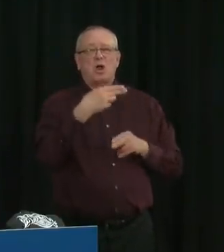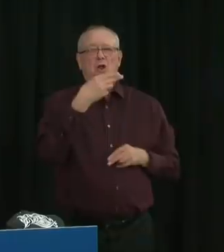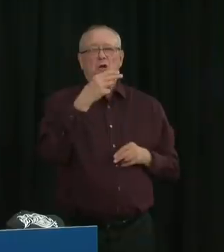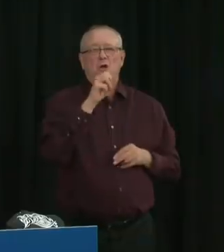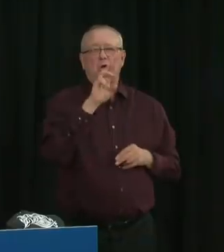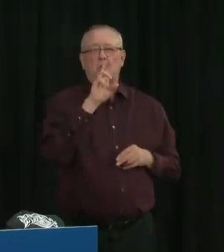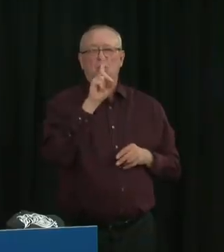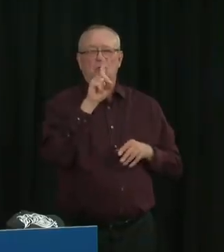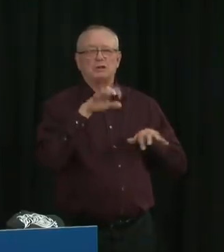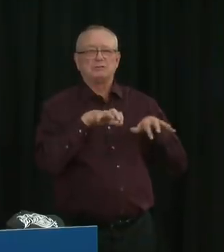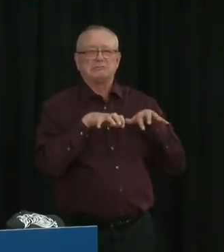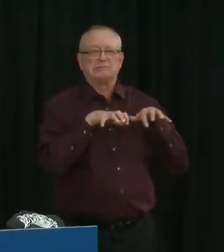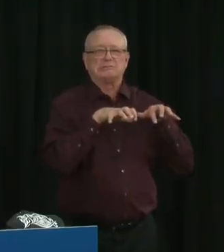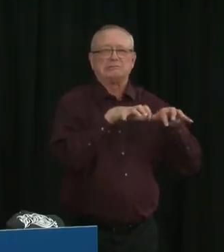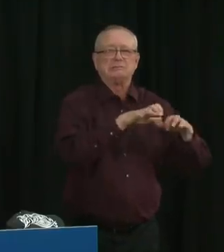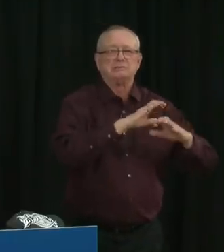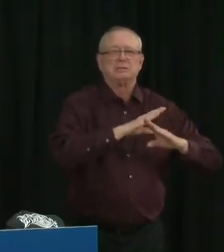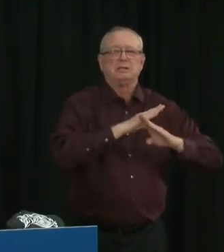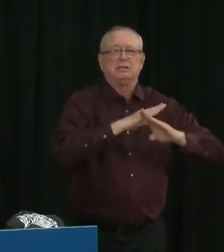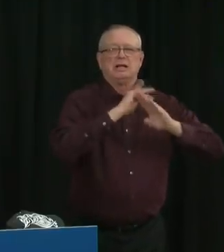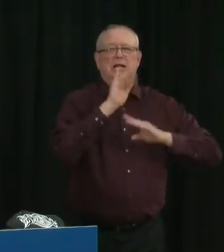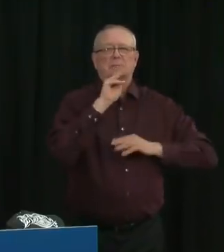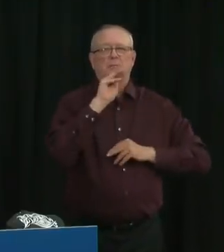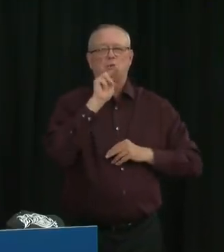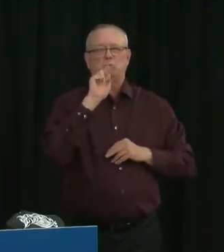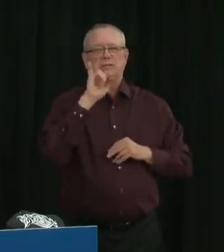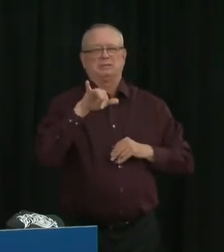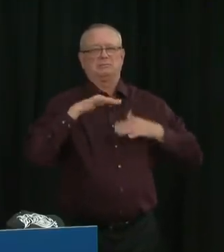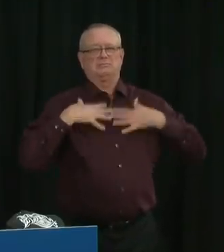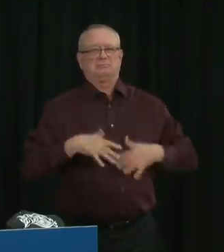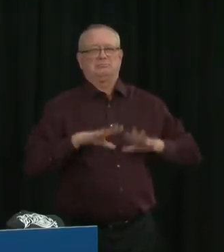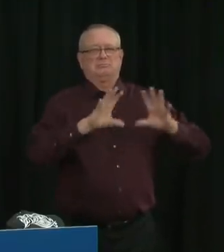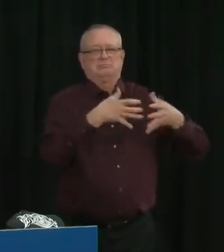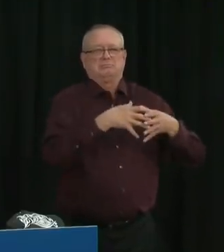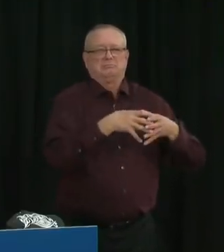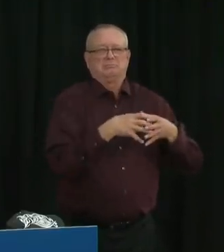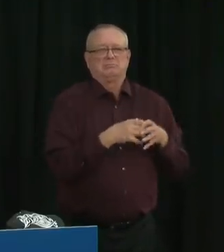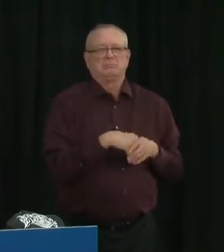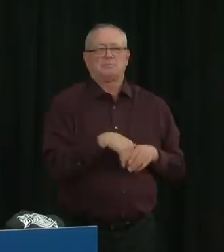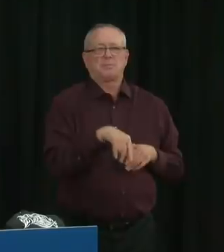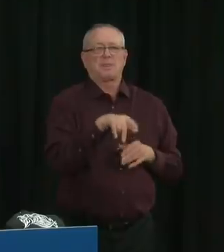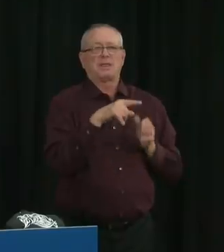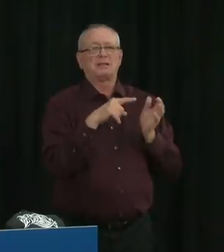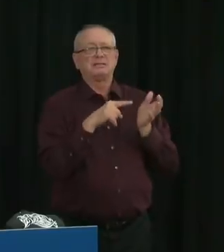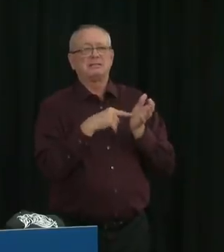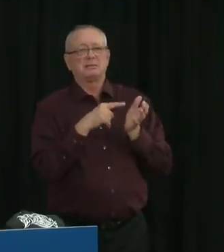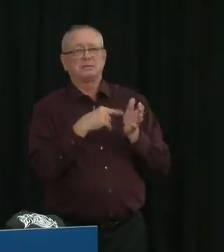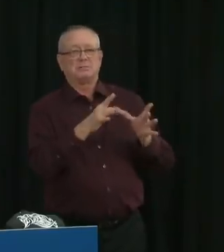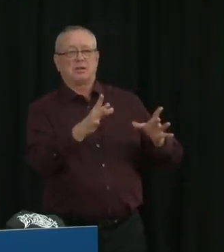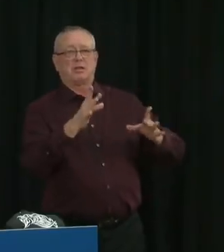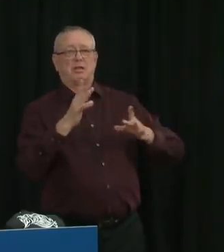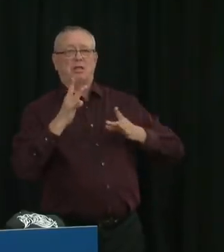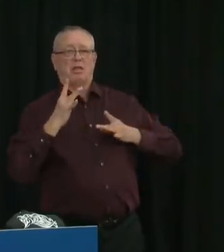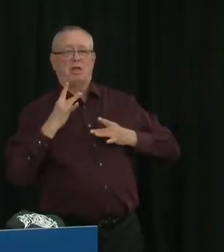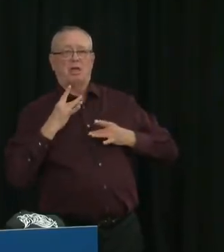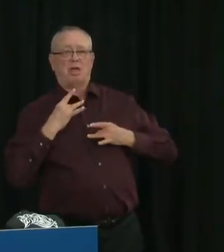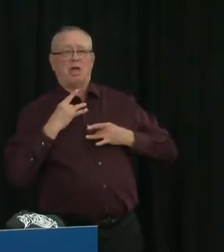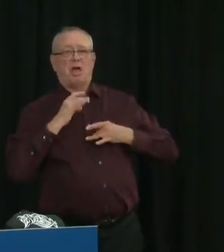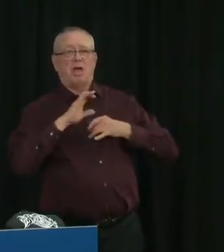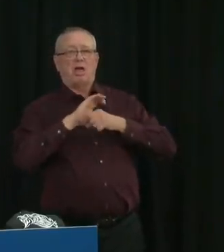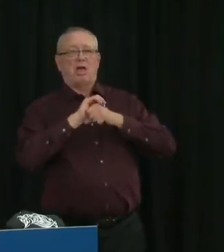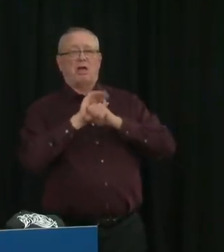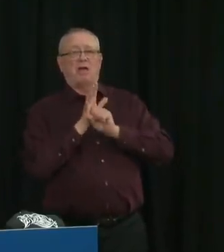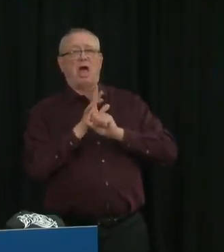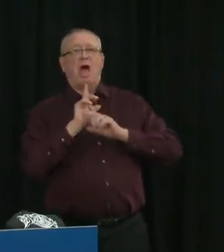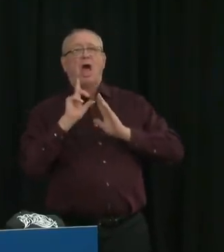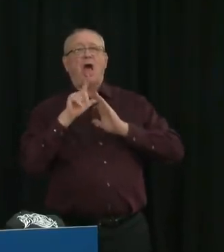again. First, those infected can have long-term risks we don't fully understand, as I have just explained. Second,